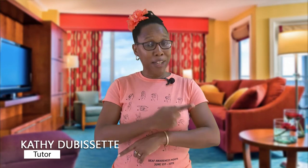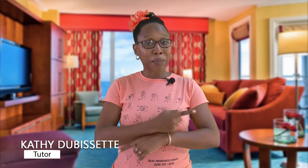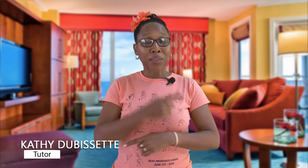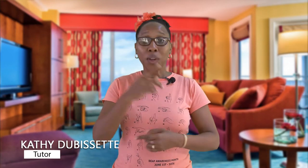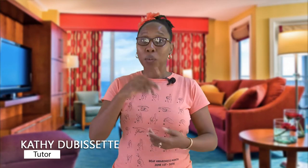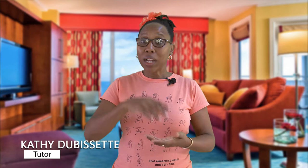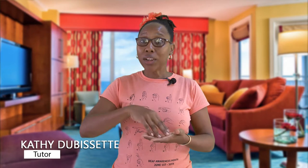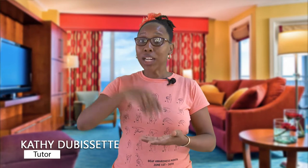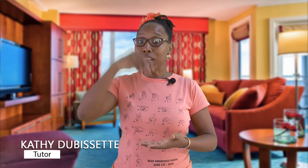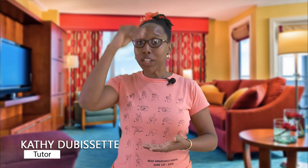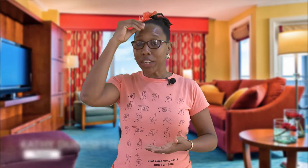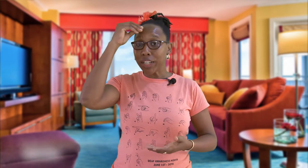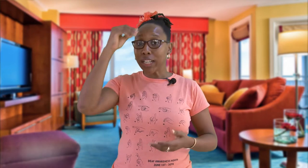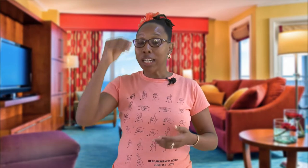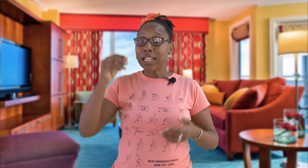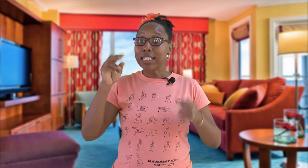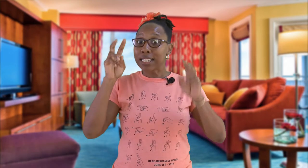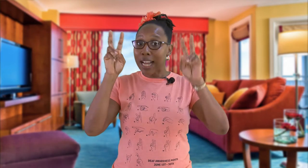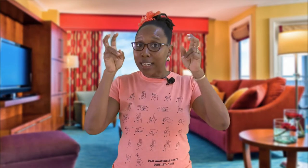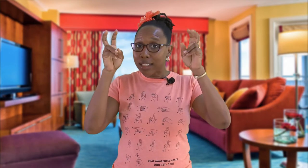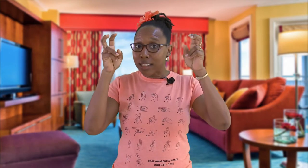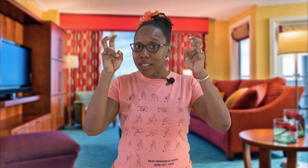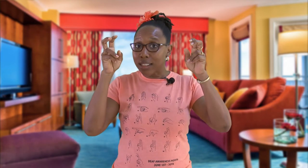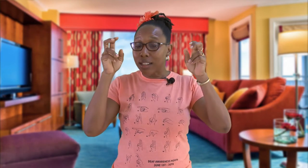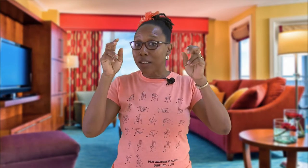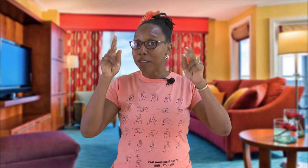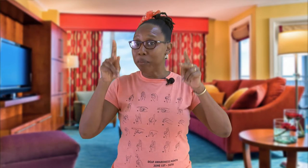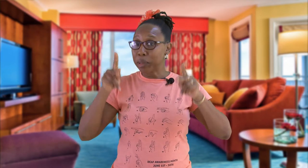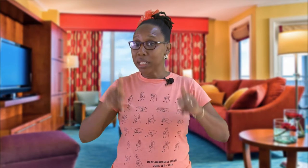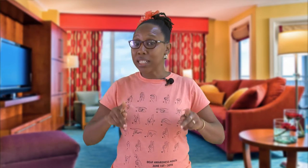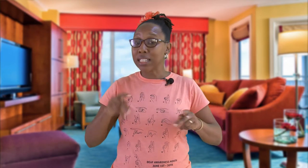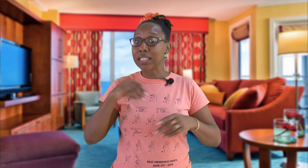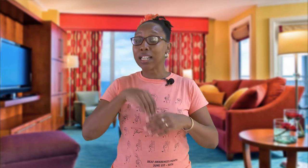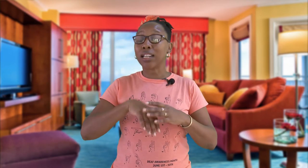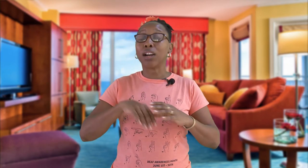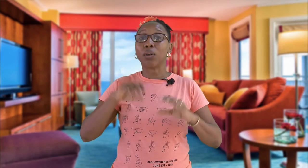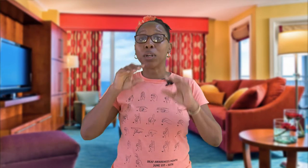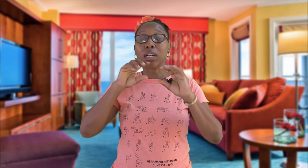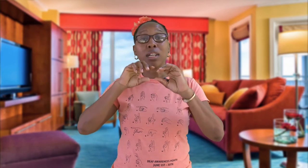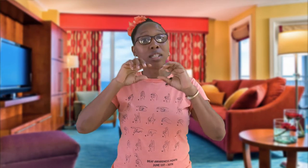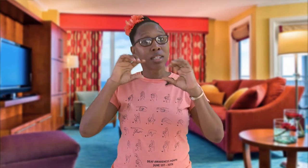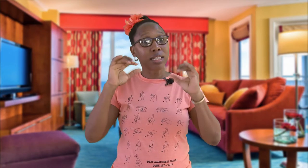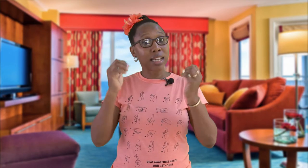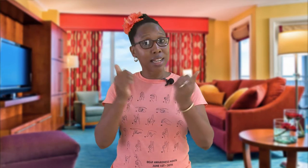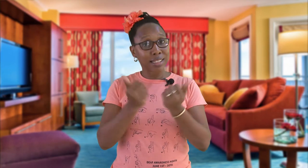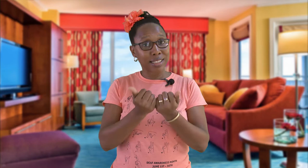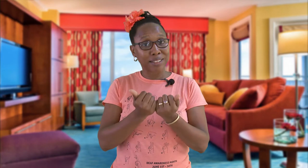we are going to learn titles of persons in our society